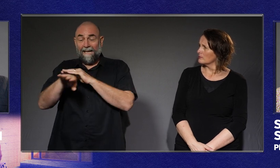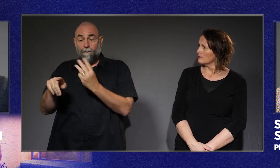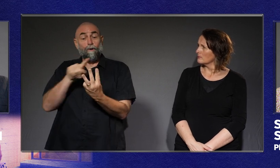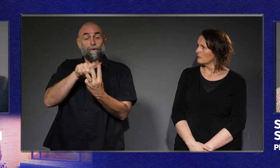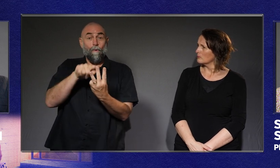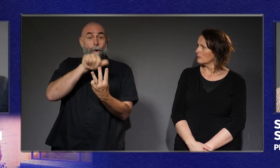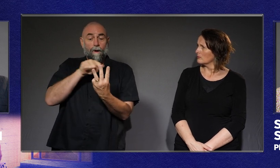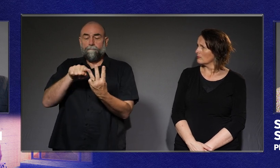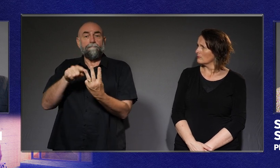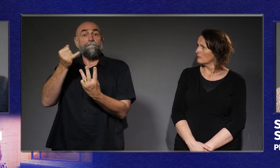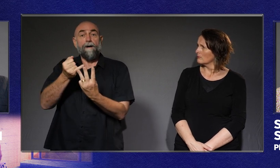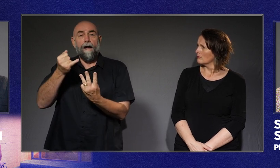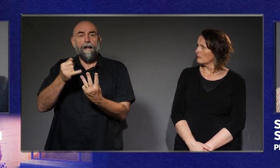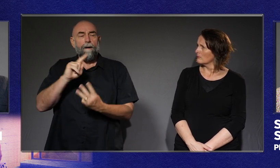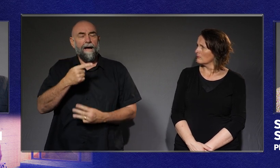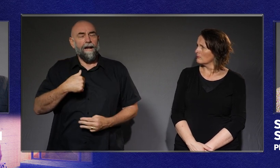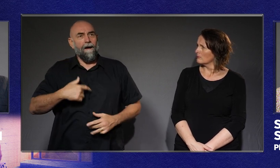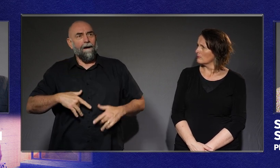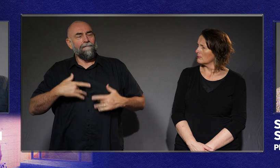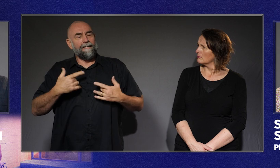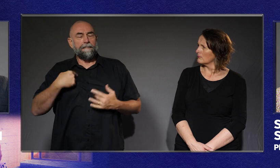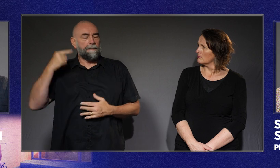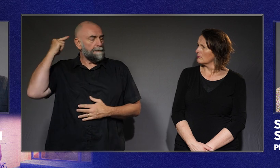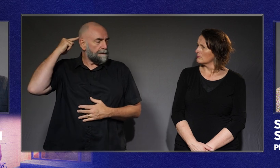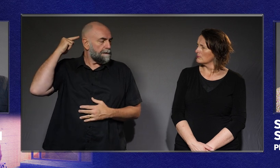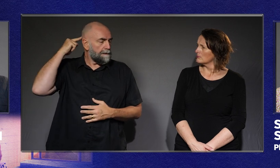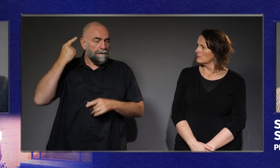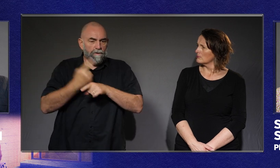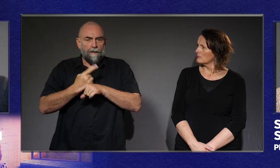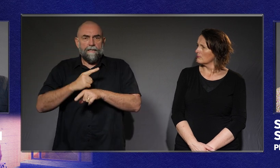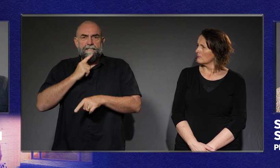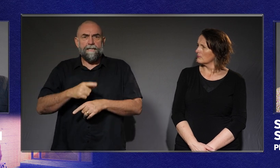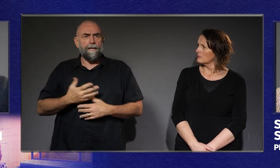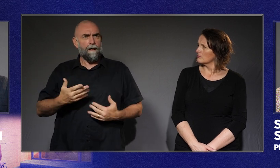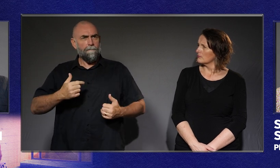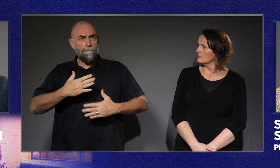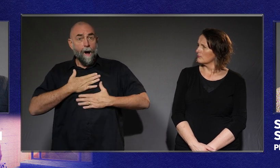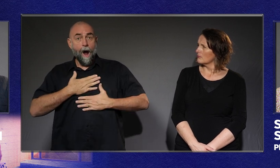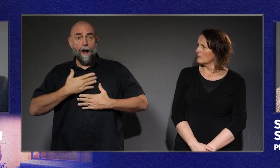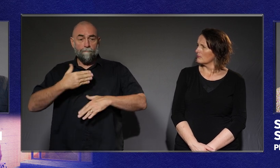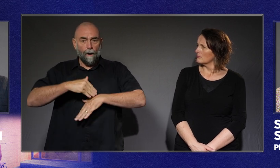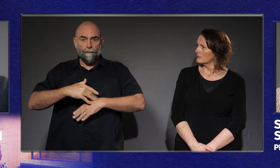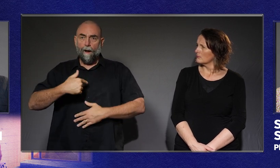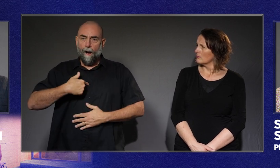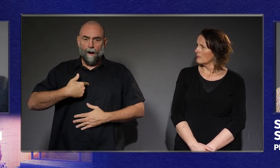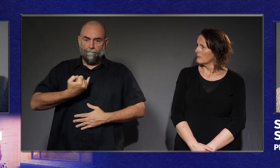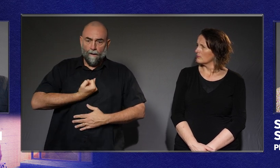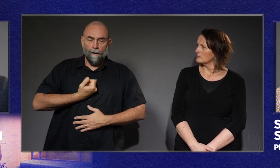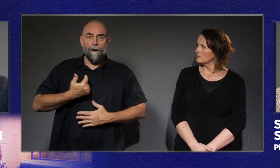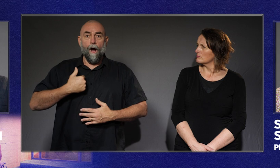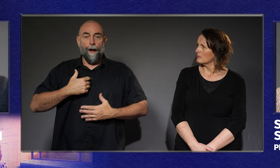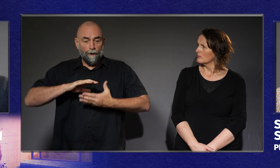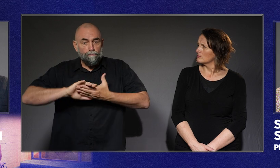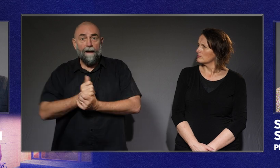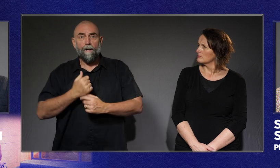even still, there is a voice in my head screaming at me, this is my problem. That I should be grateful